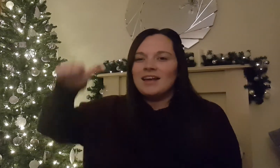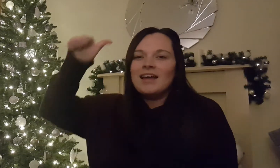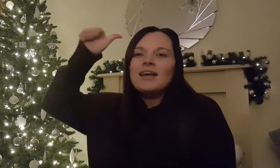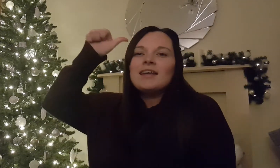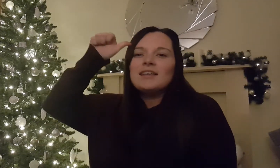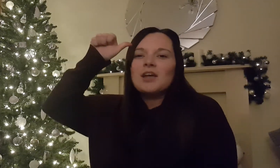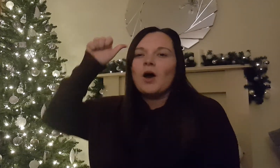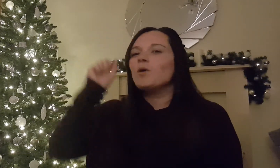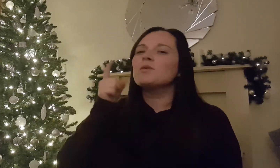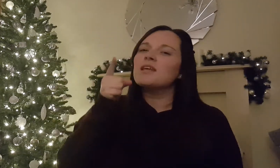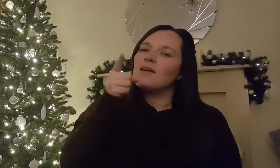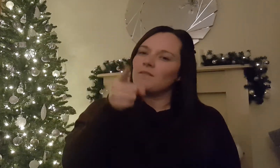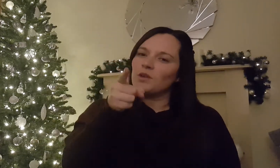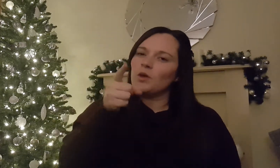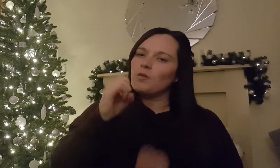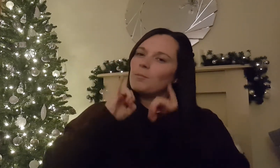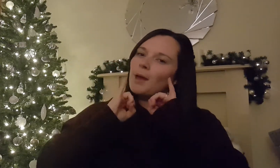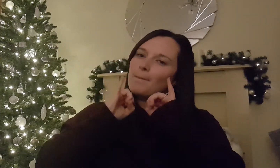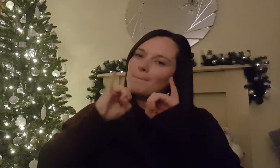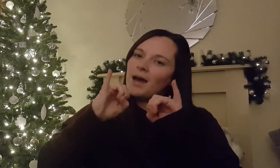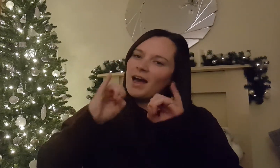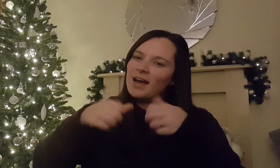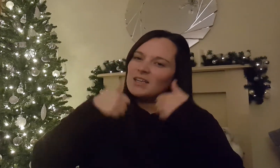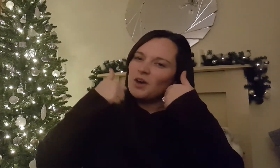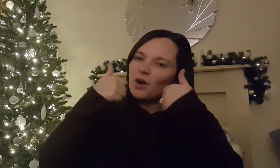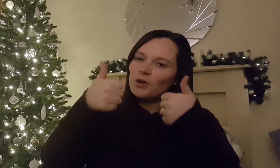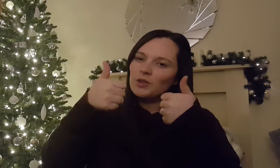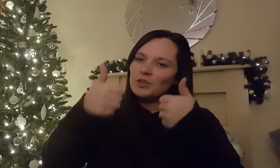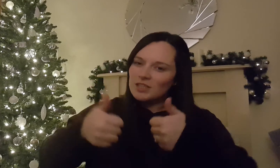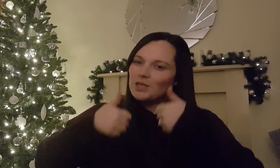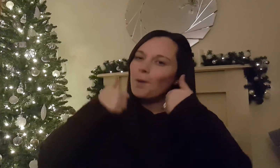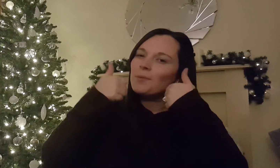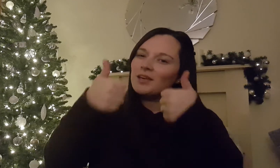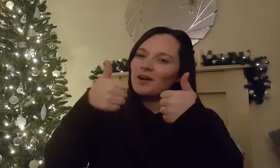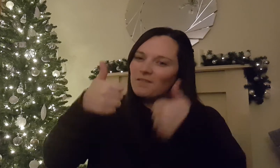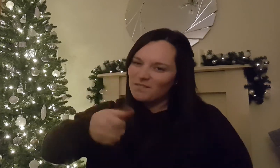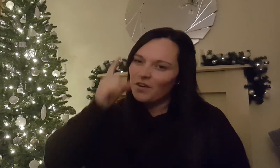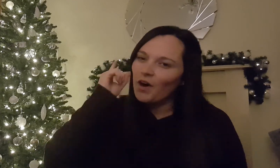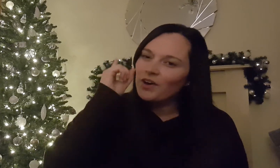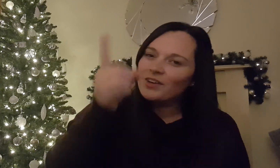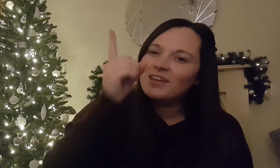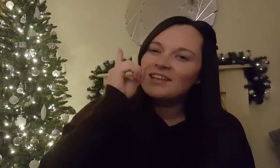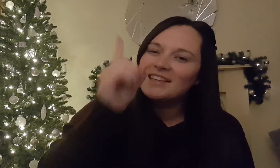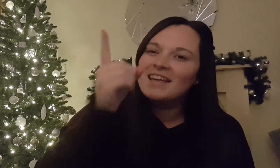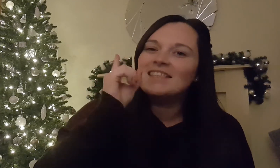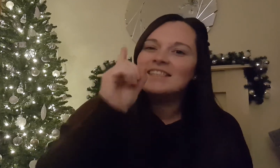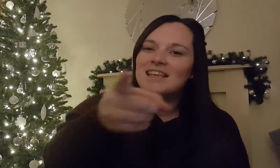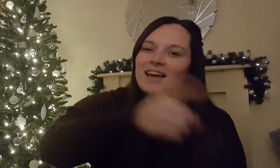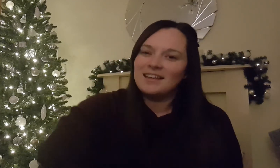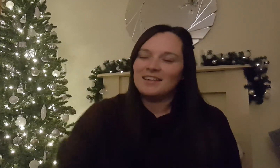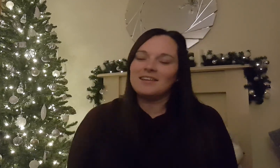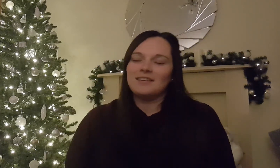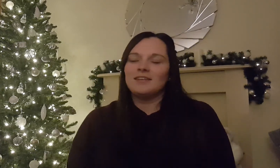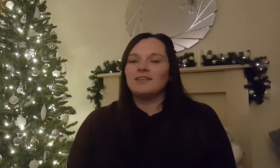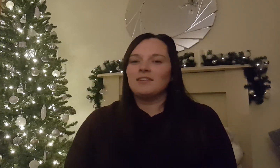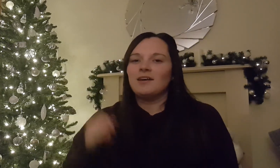he knows if you've been bad or good, so be good or good this day. Oh,